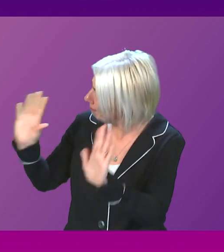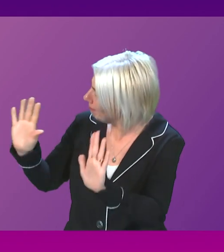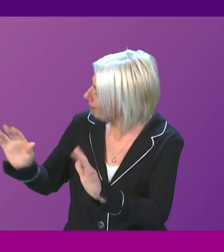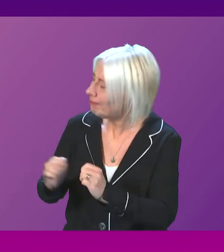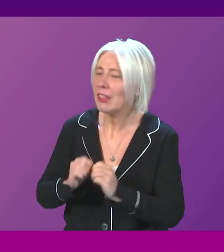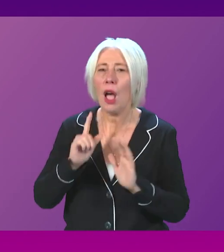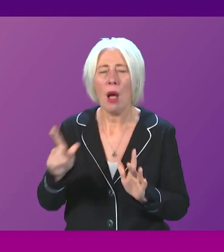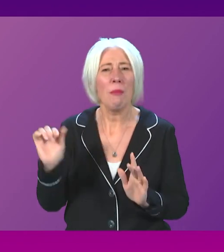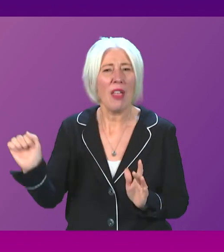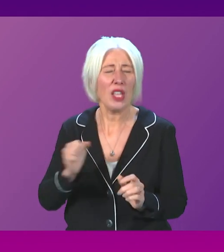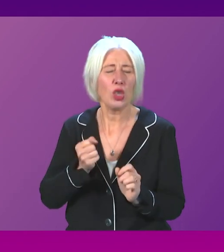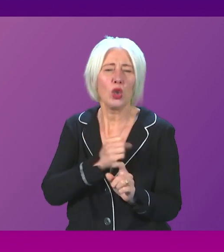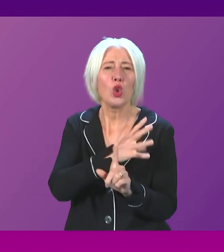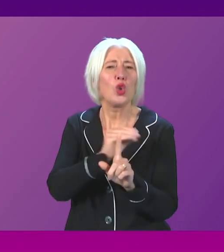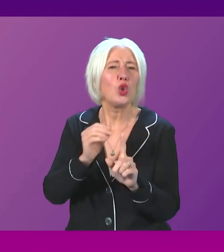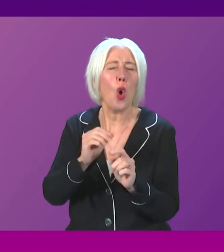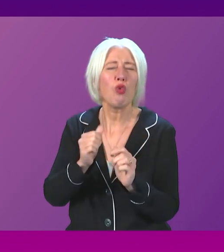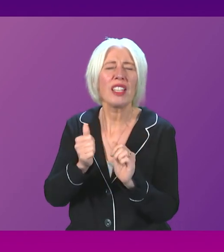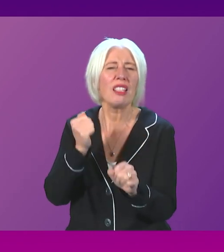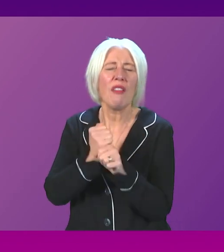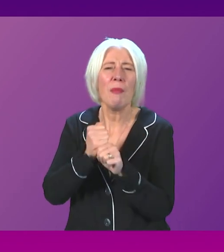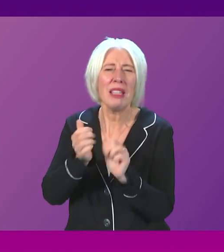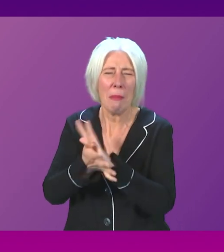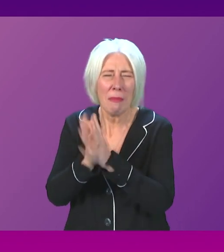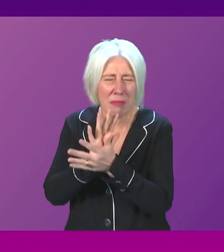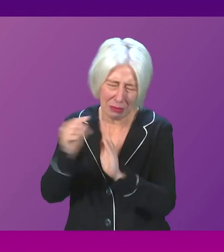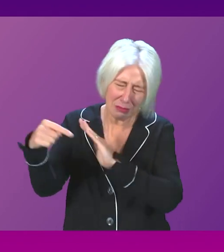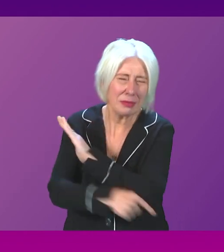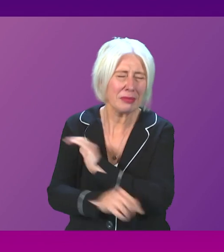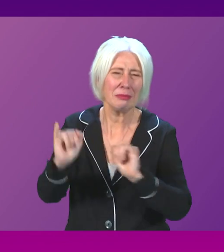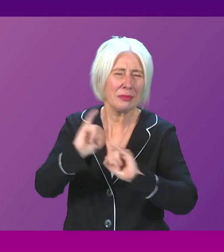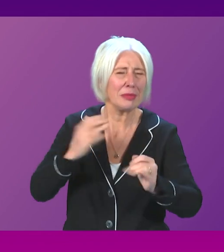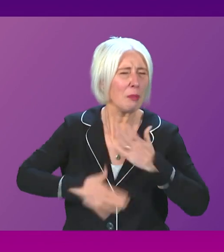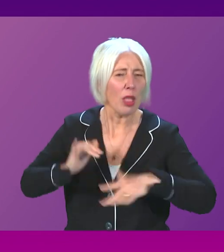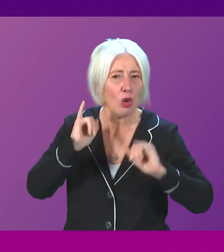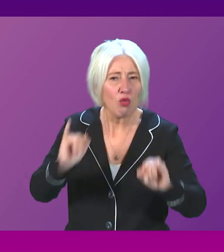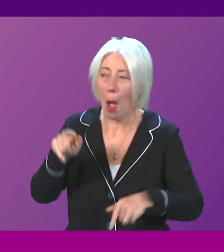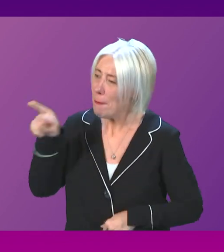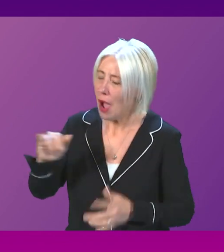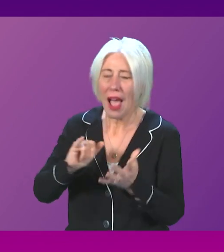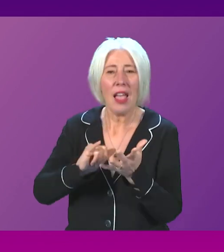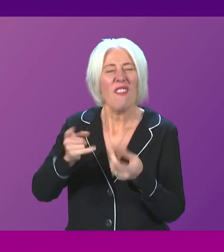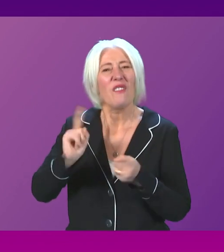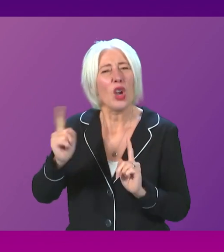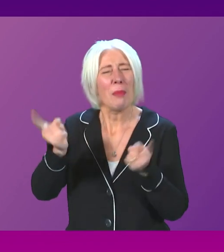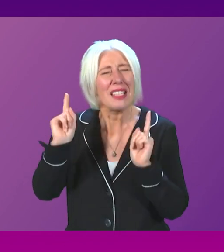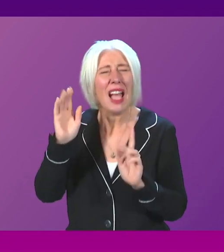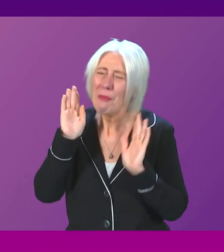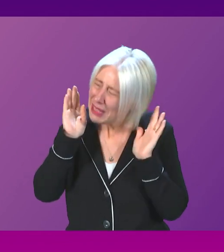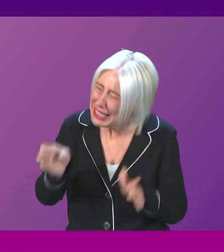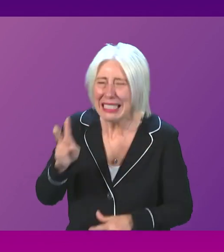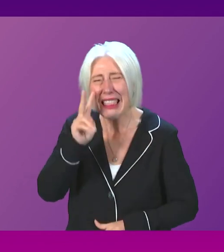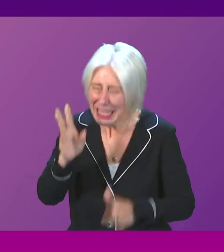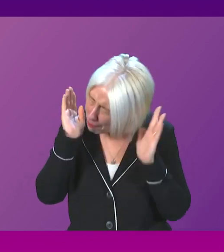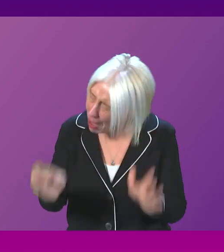morally bankrupt Tory government. Even the First Minister must surely see that this is the change that Scotland needs. First